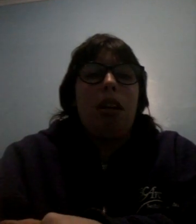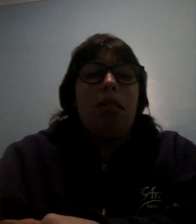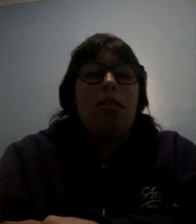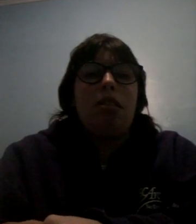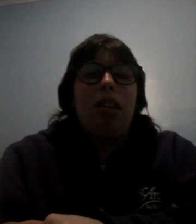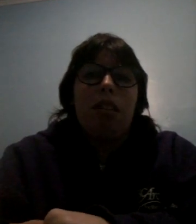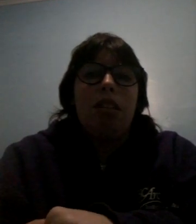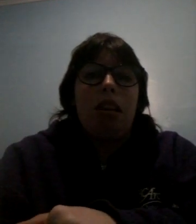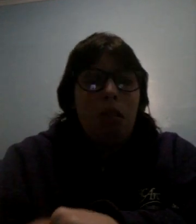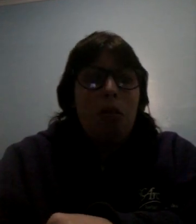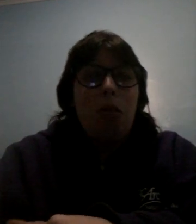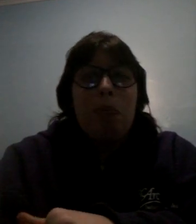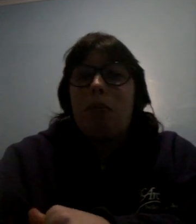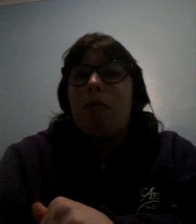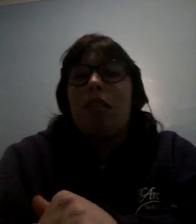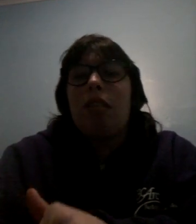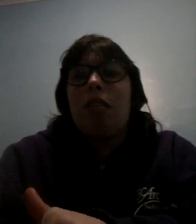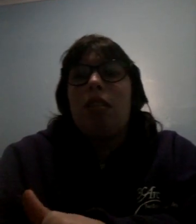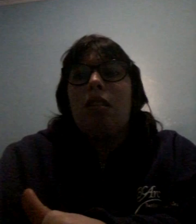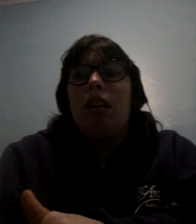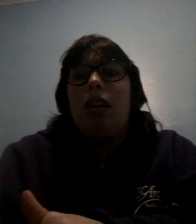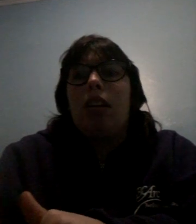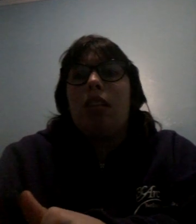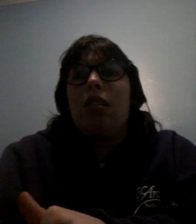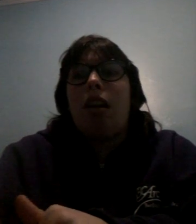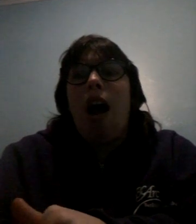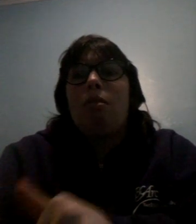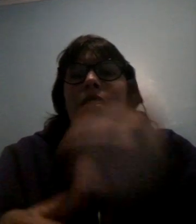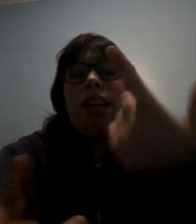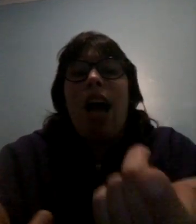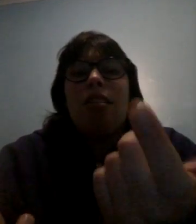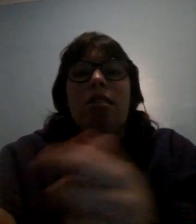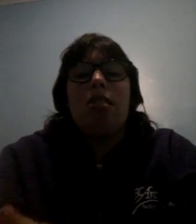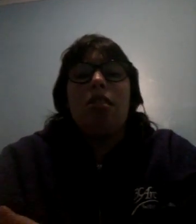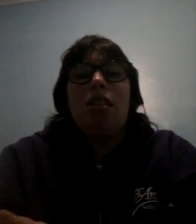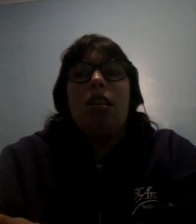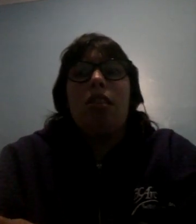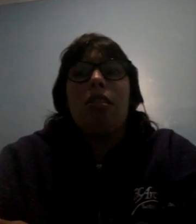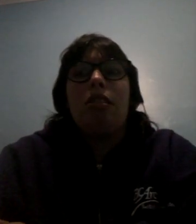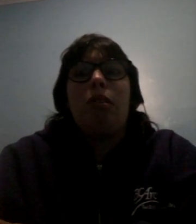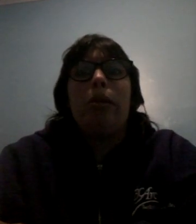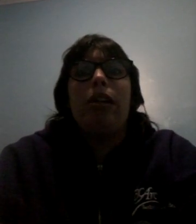tendons in the ankle and I was in the cast in February